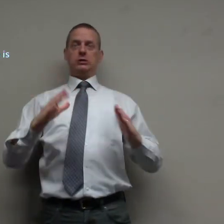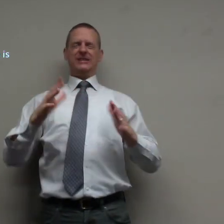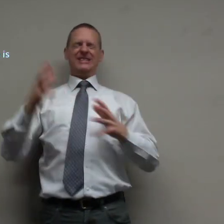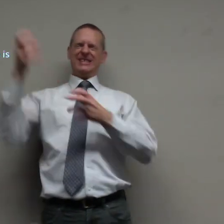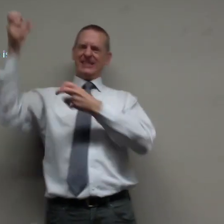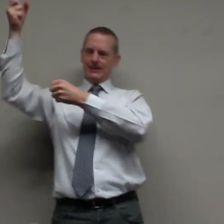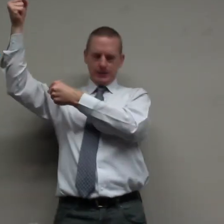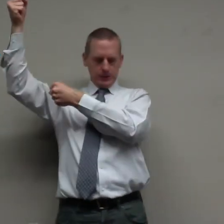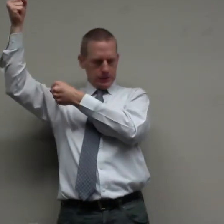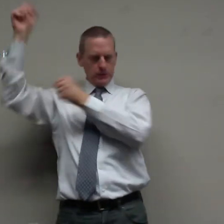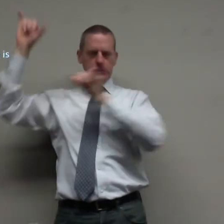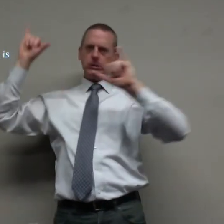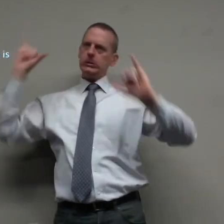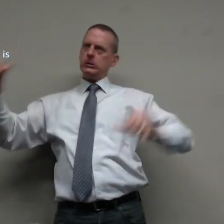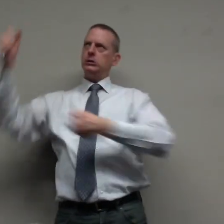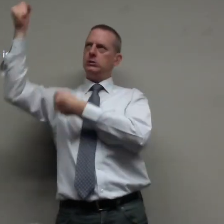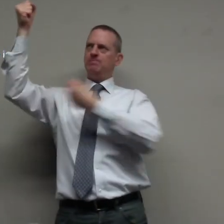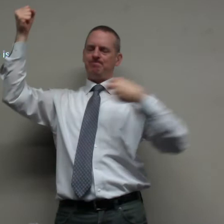we as Christians have to hold on to God